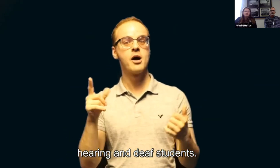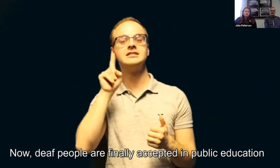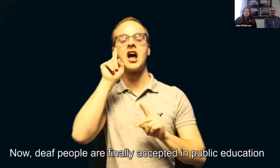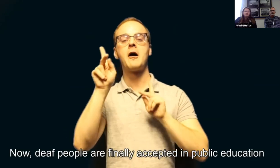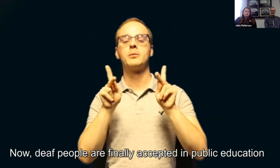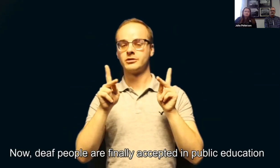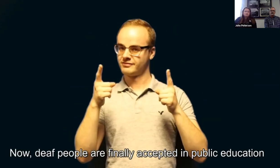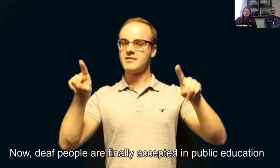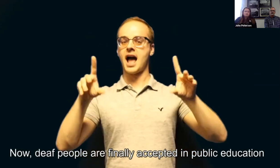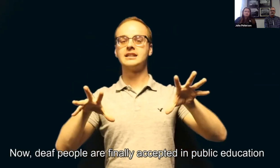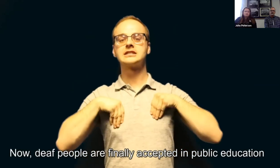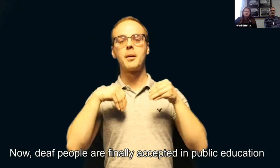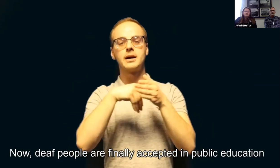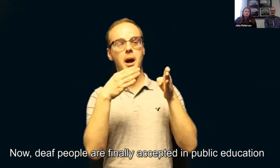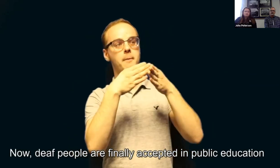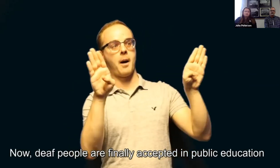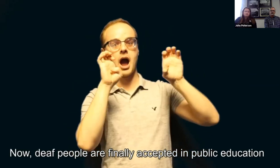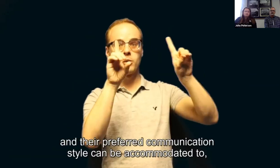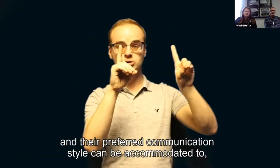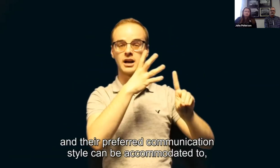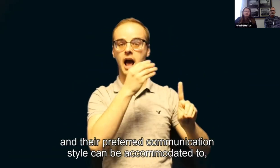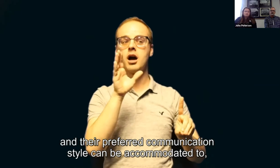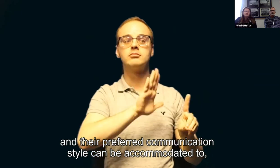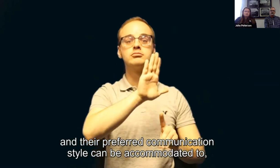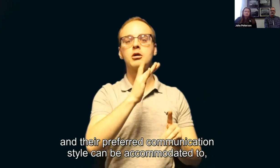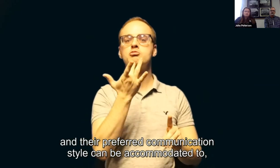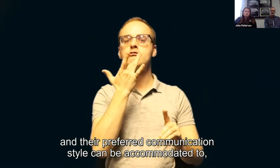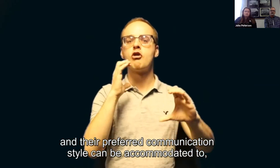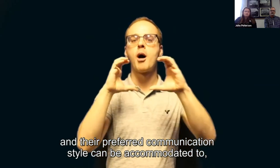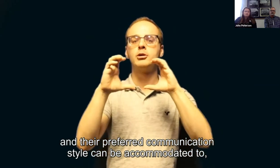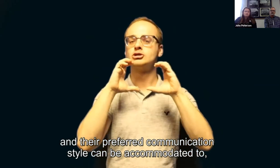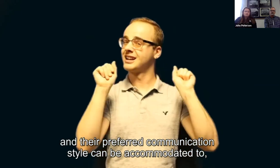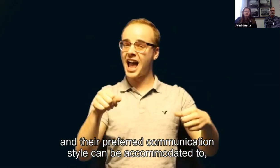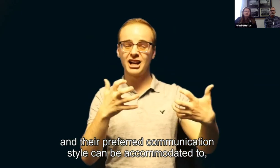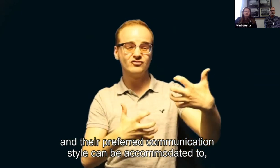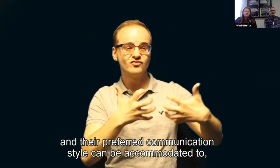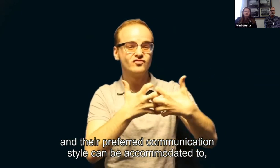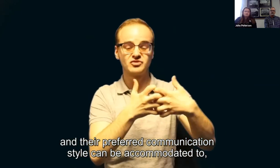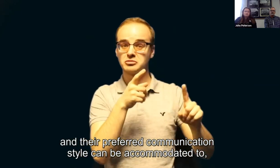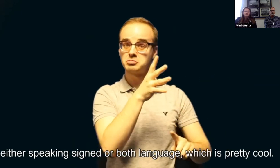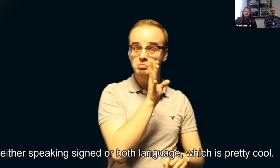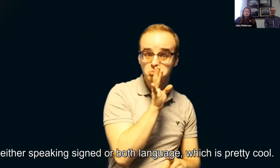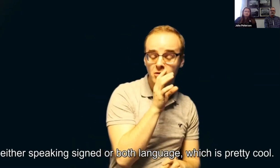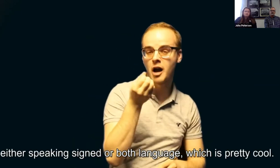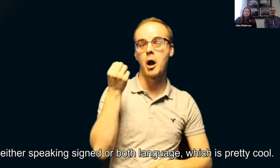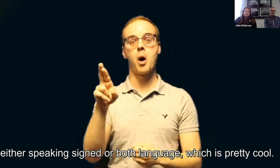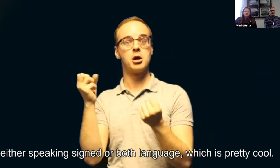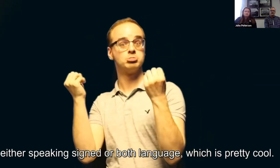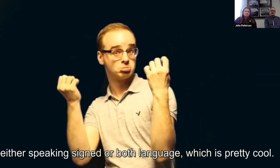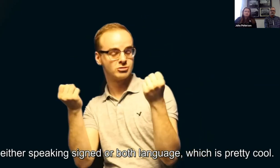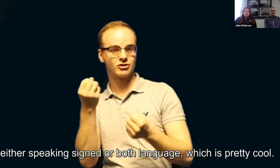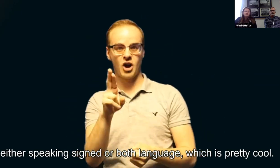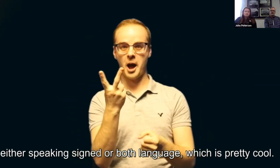Now, deaf people are finally accepted in public education, and their preferred communication styles can be accommodated to in either speaking,